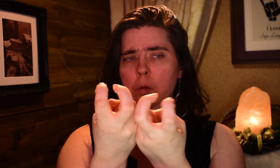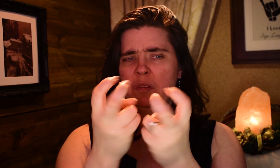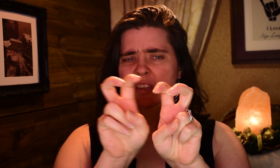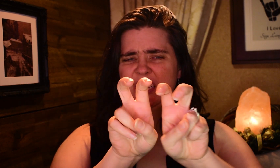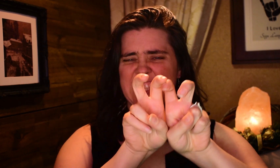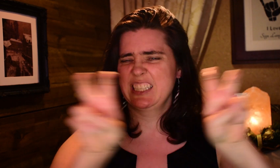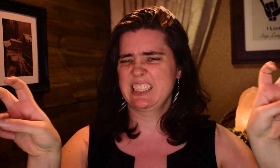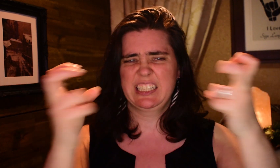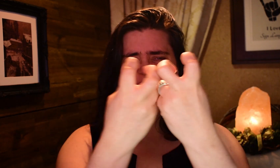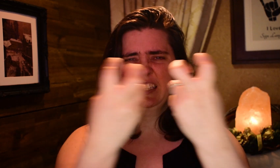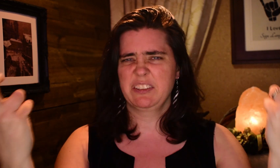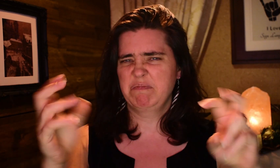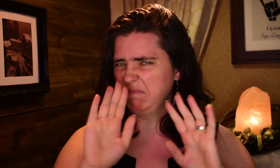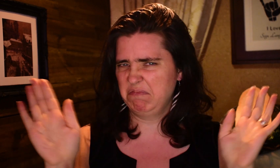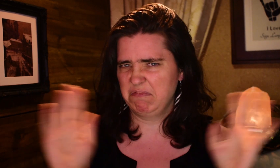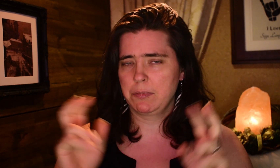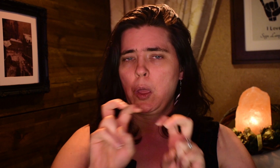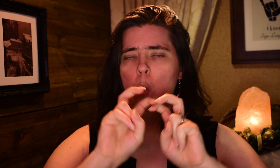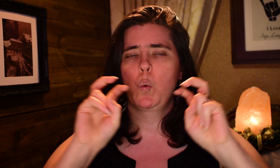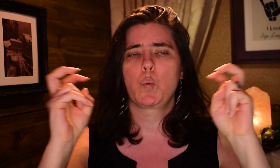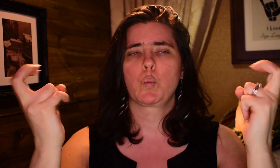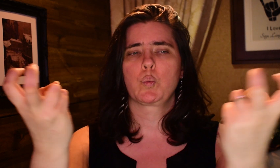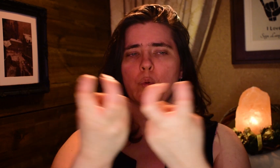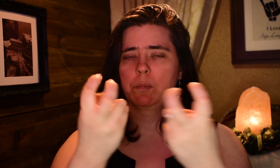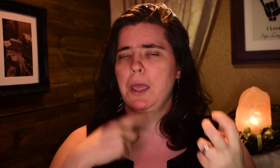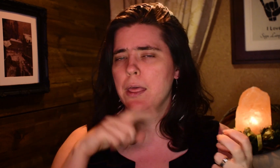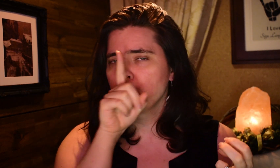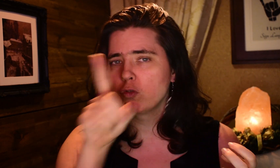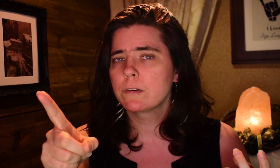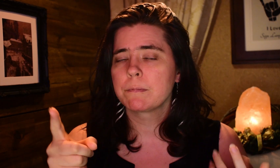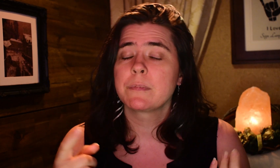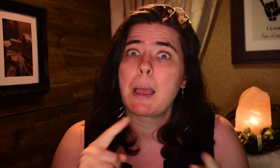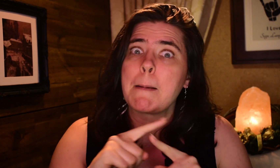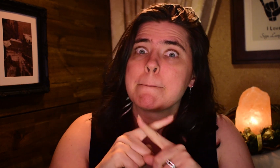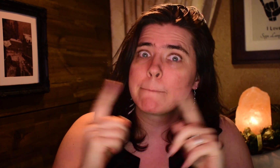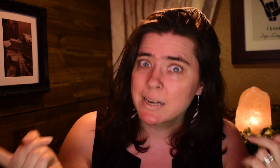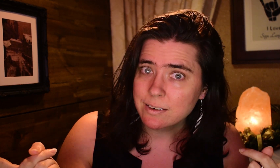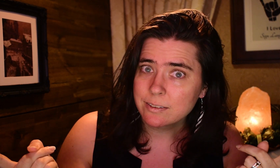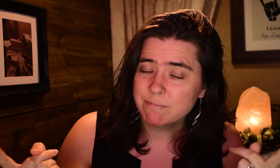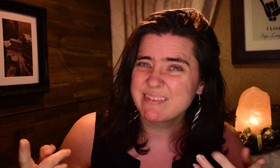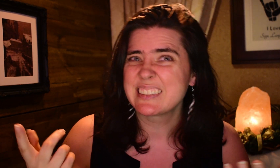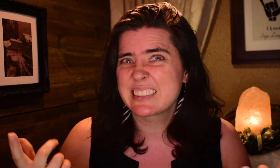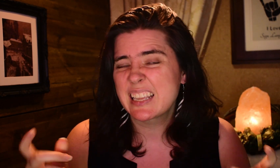circle tables. See, you had rectangle tables. No. Didn't like them. Always had to be the circle tables.